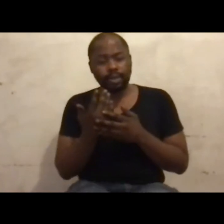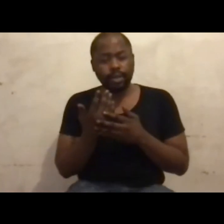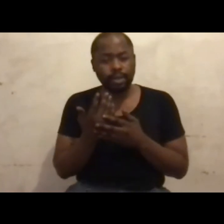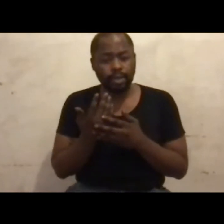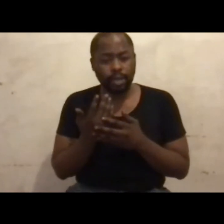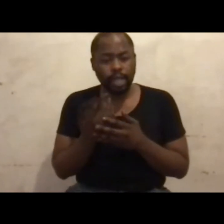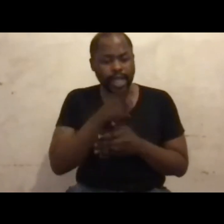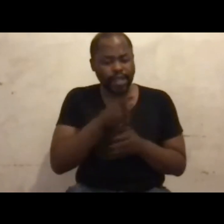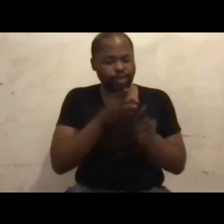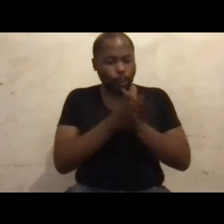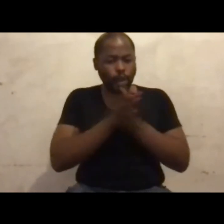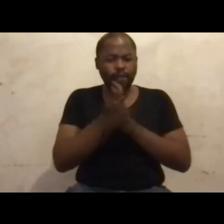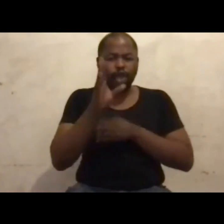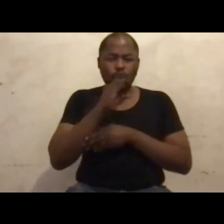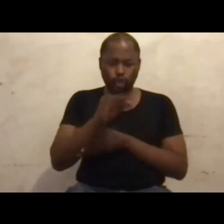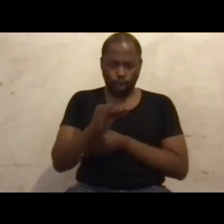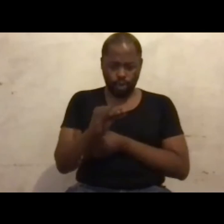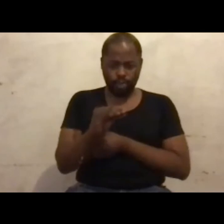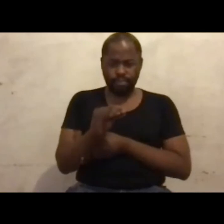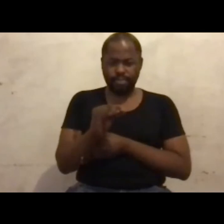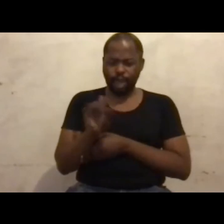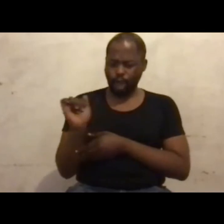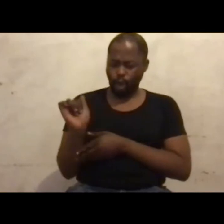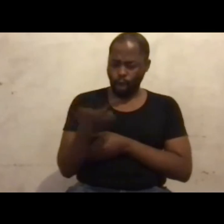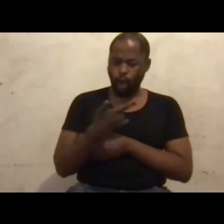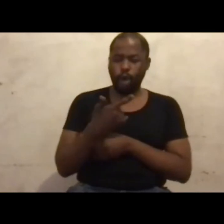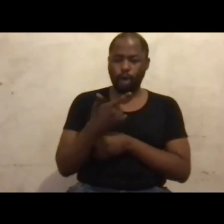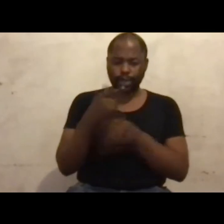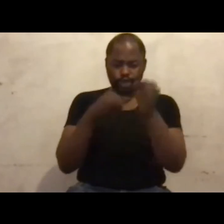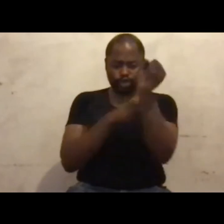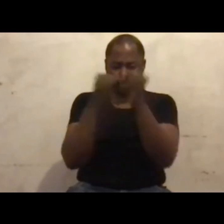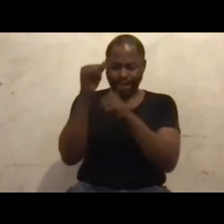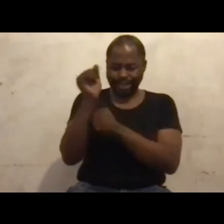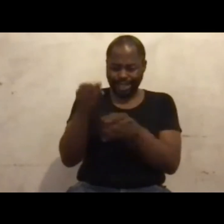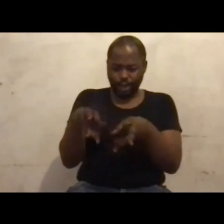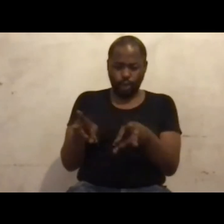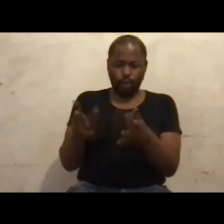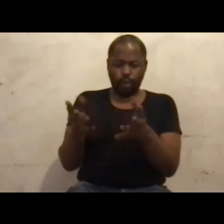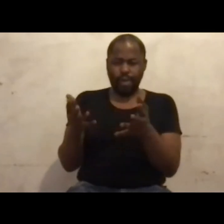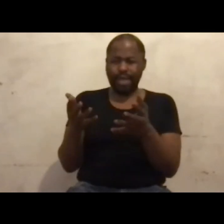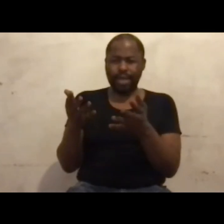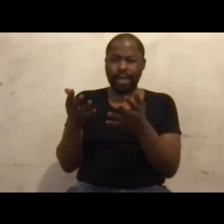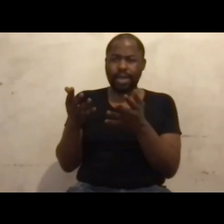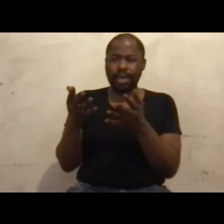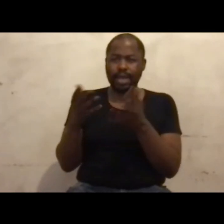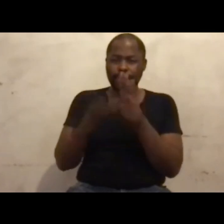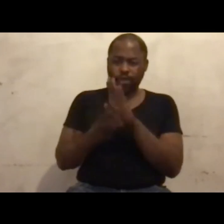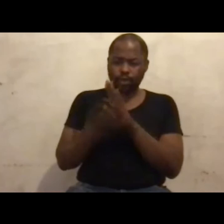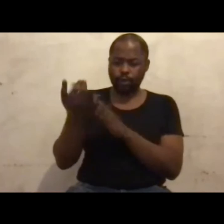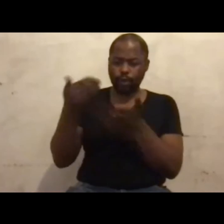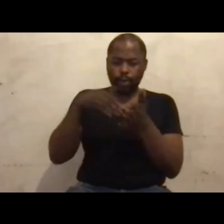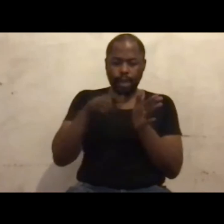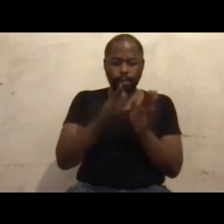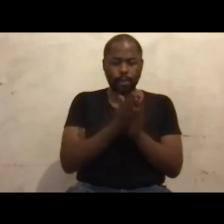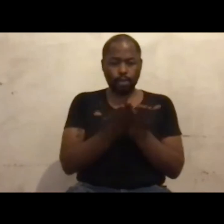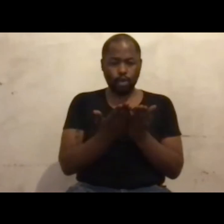motivational talk and all of it structured in such a way that it develops itself into a book. Now take